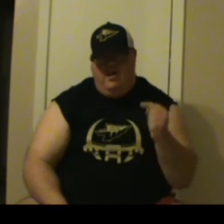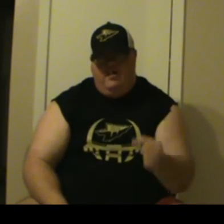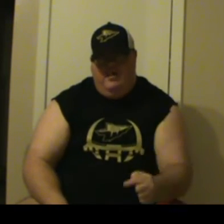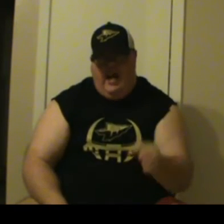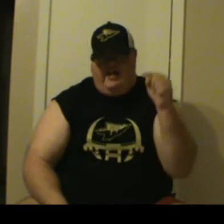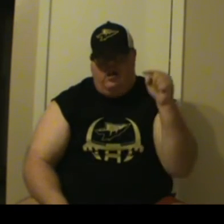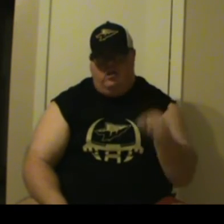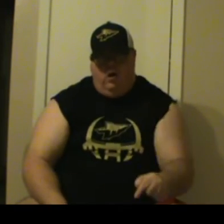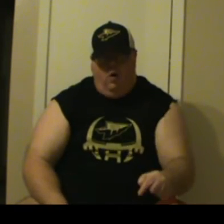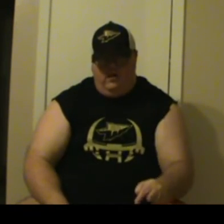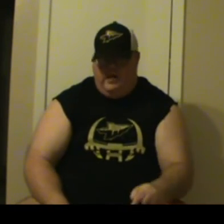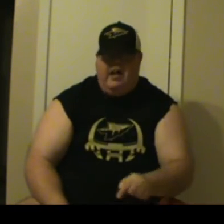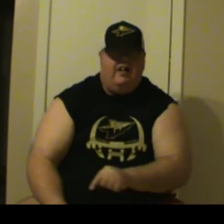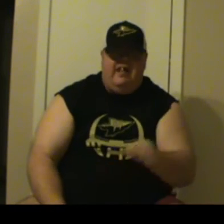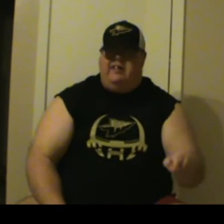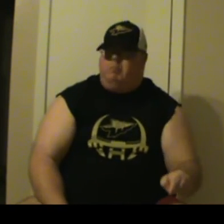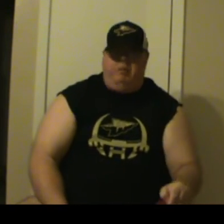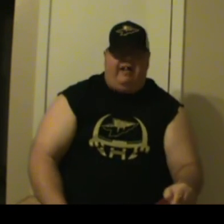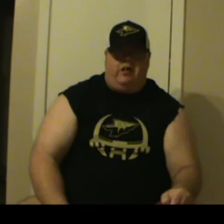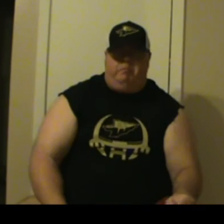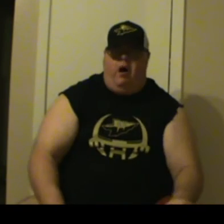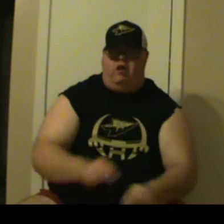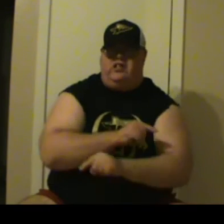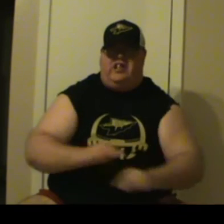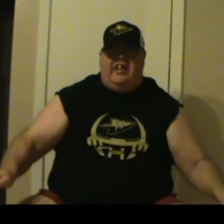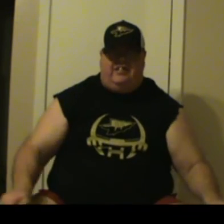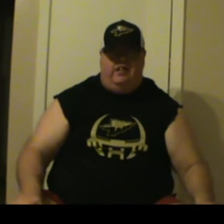that court! This basketball season!